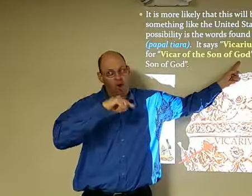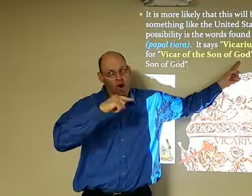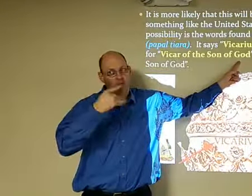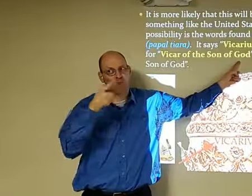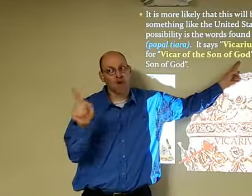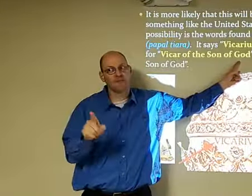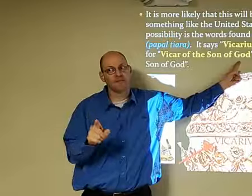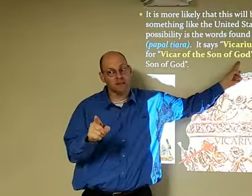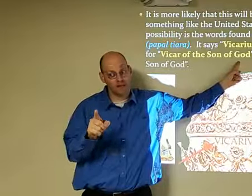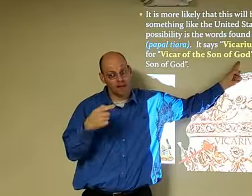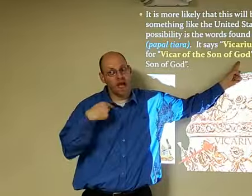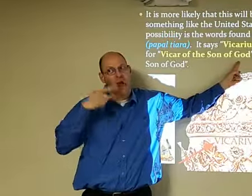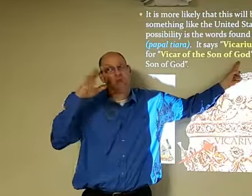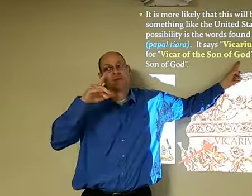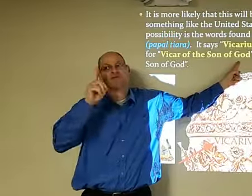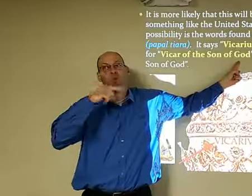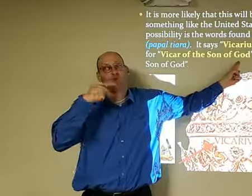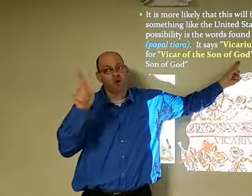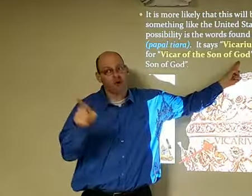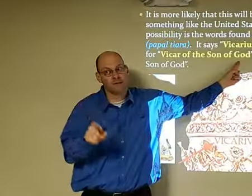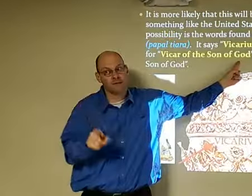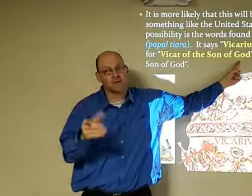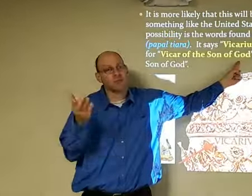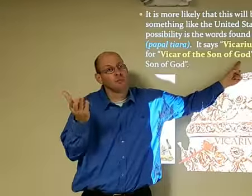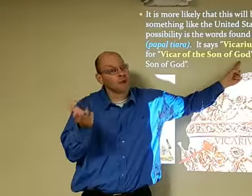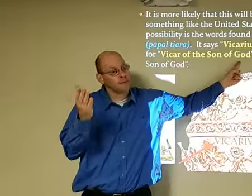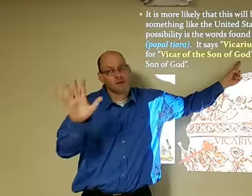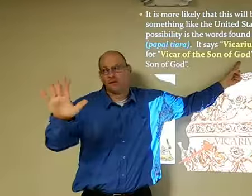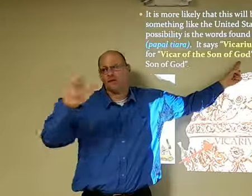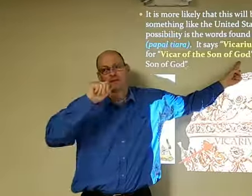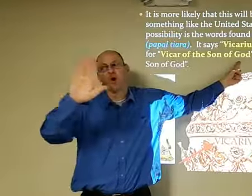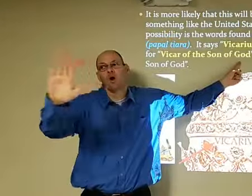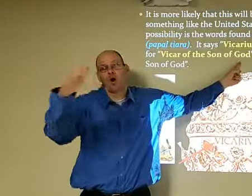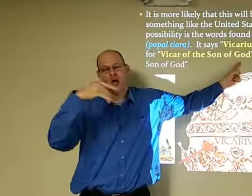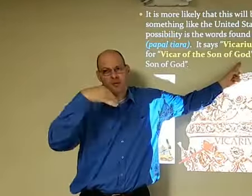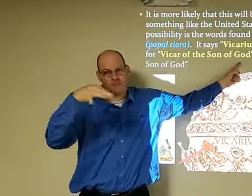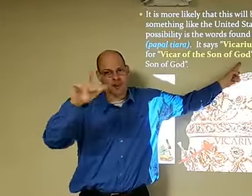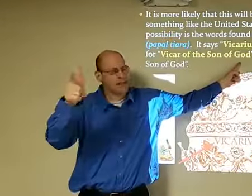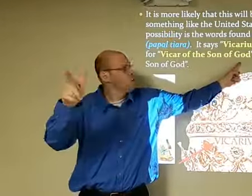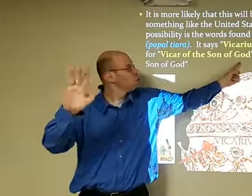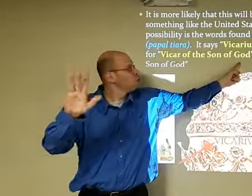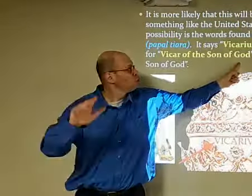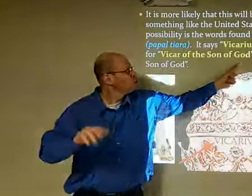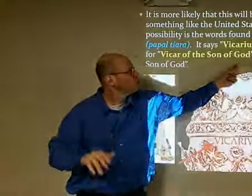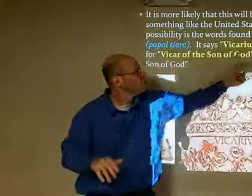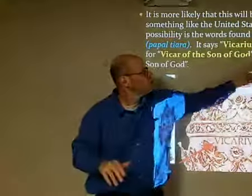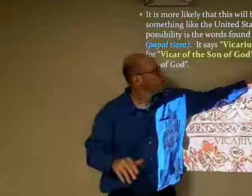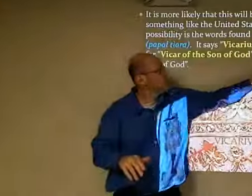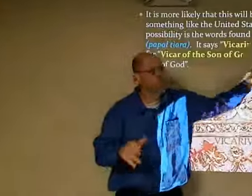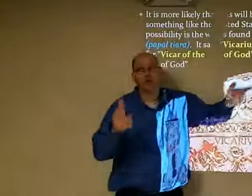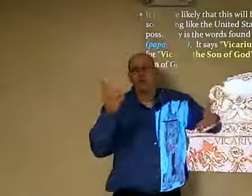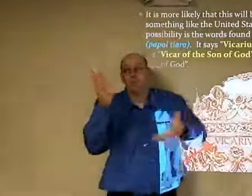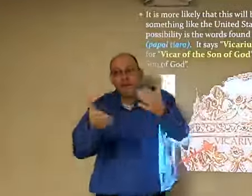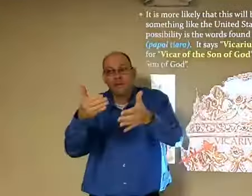so getting back on 666 it says it could more likely that this be the name